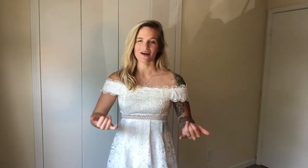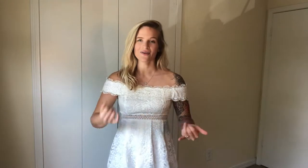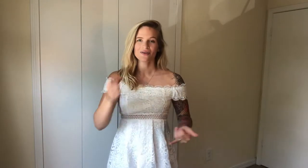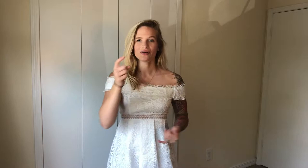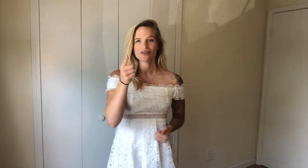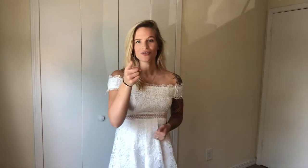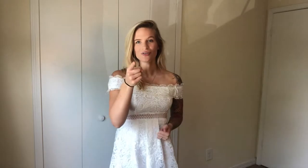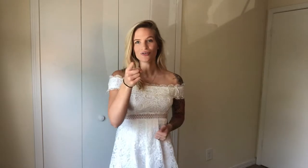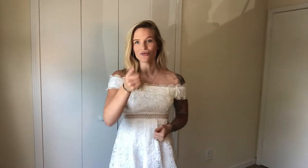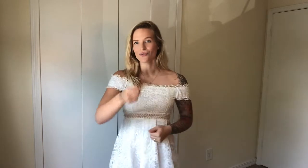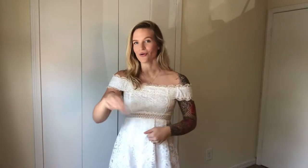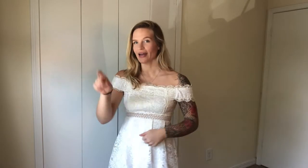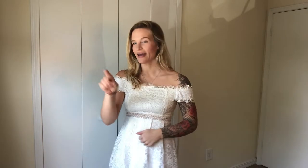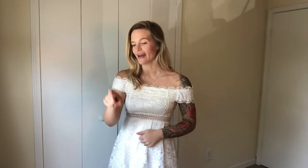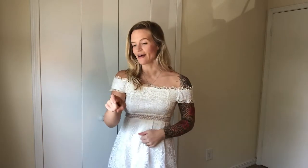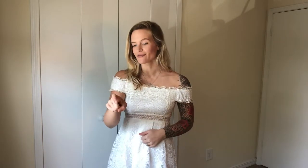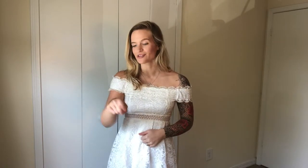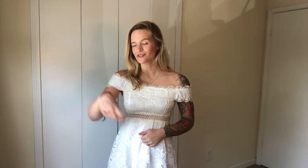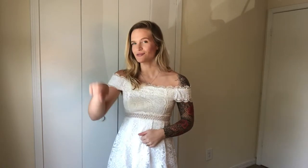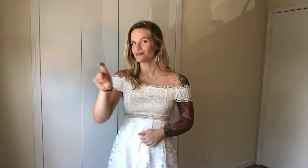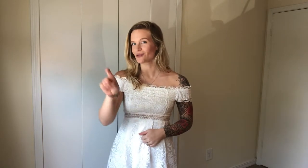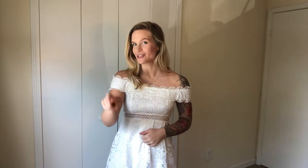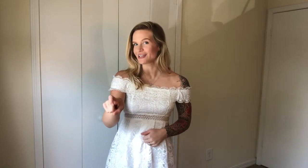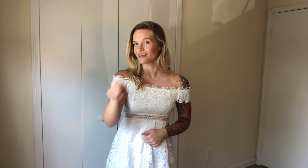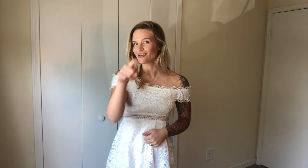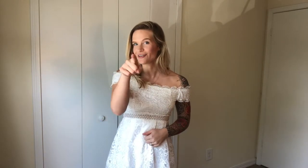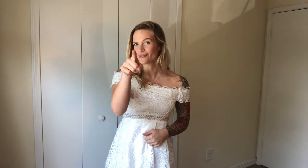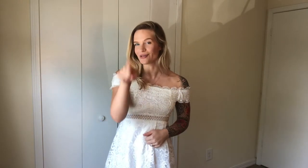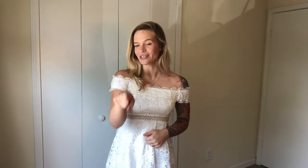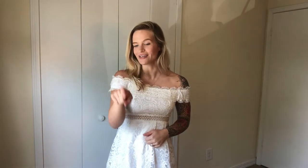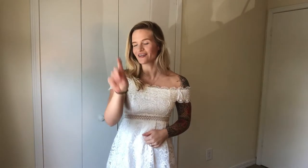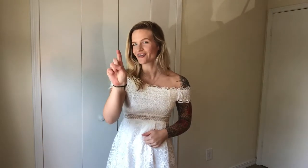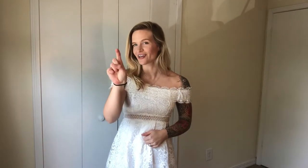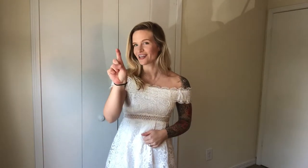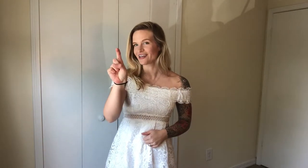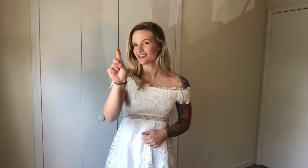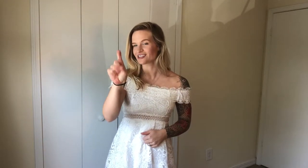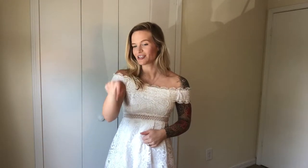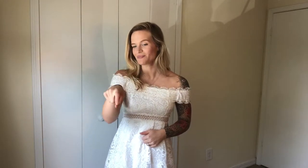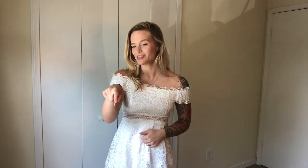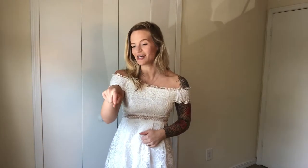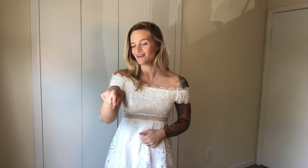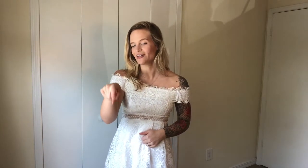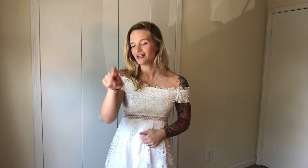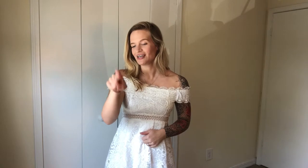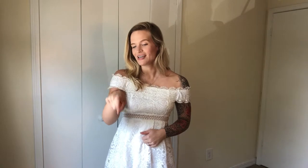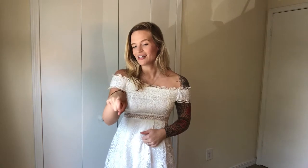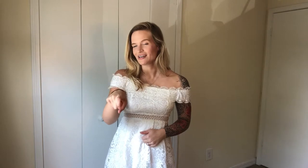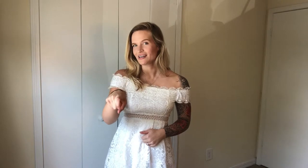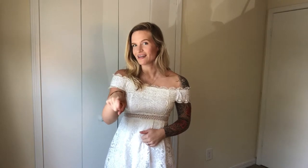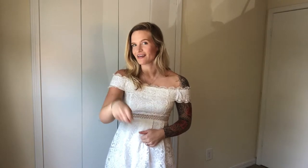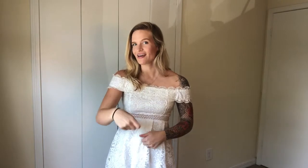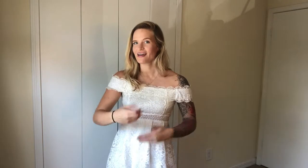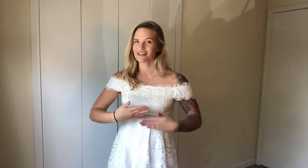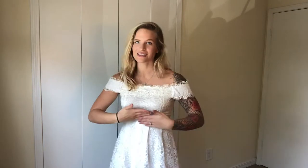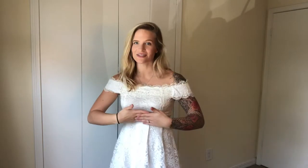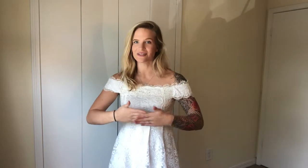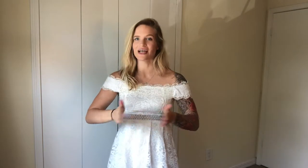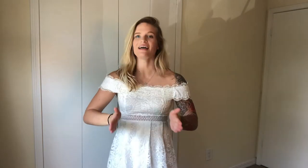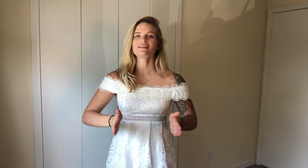Now you have to or need, you need a crooked handshape, down, need to let.